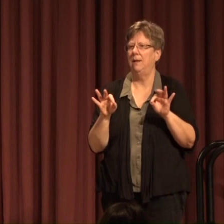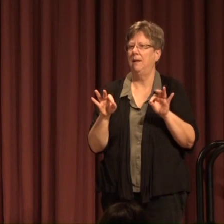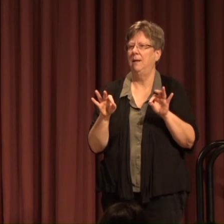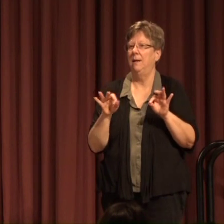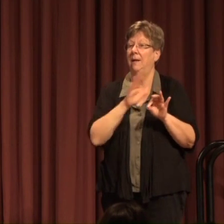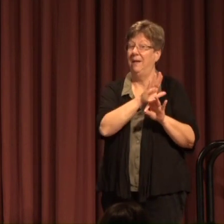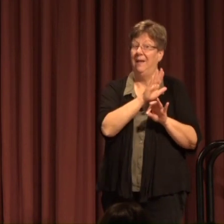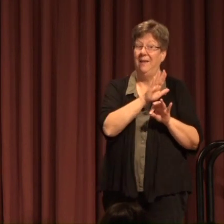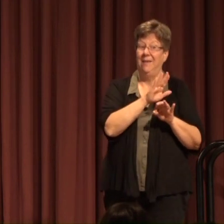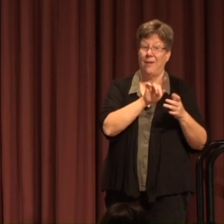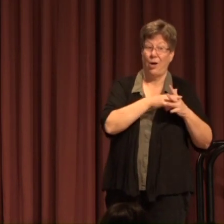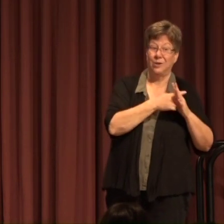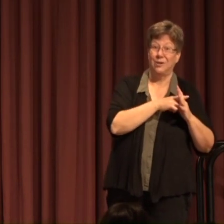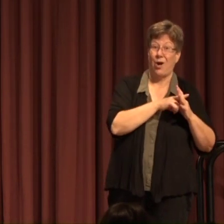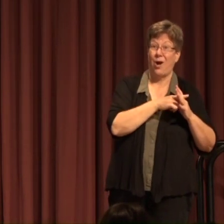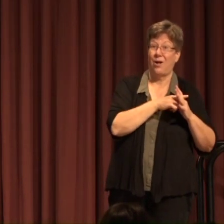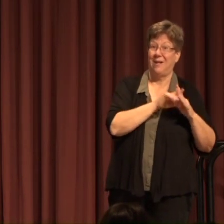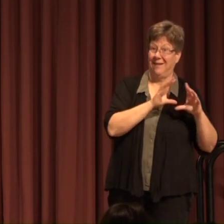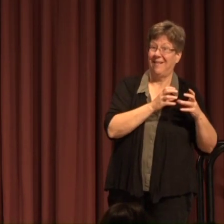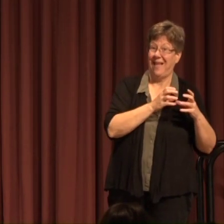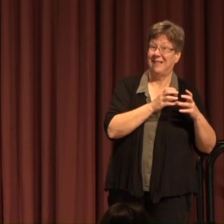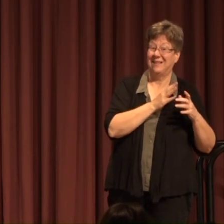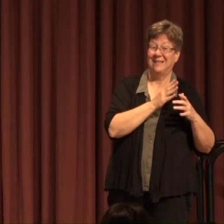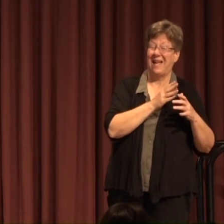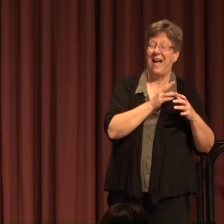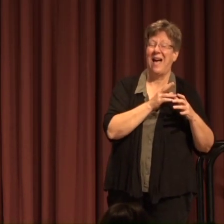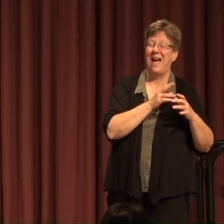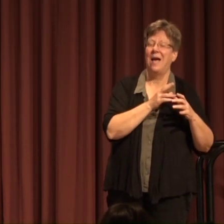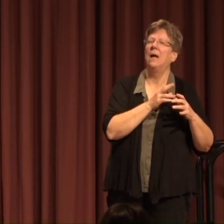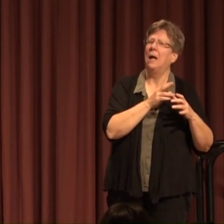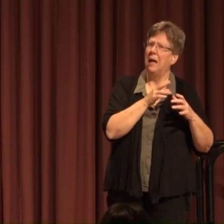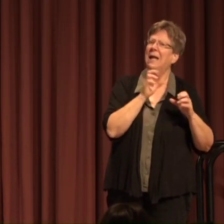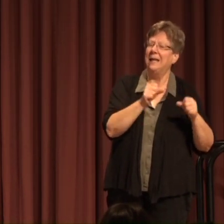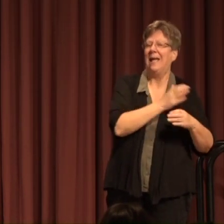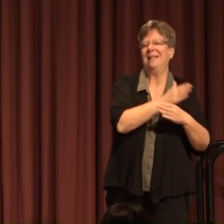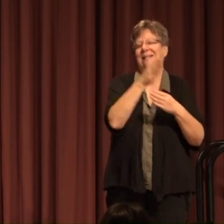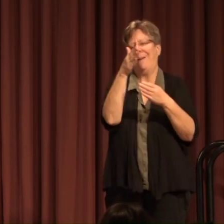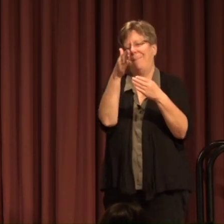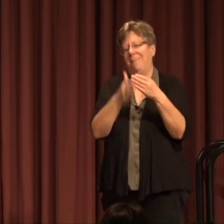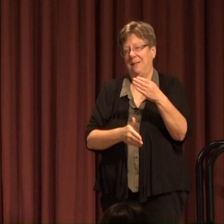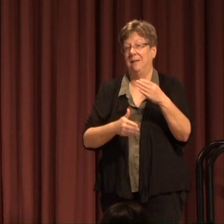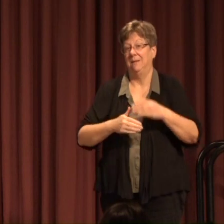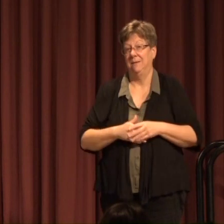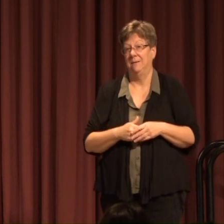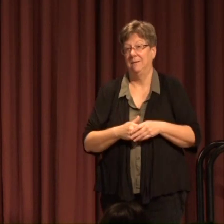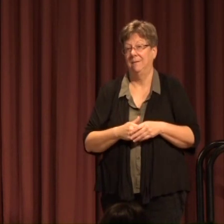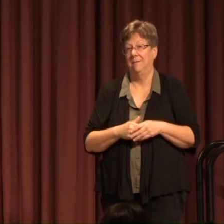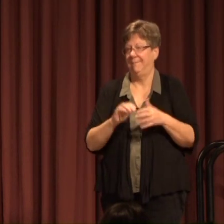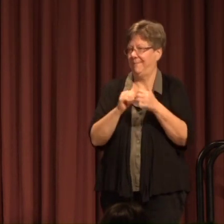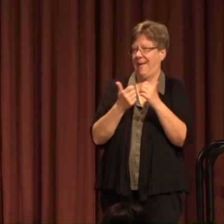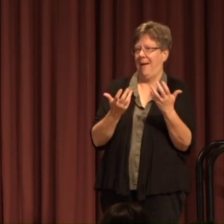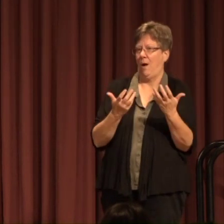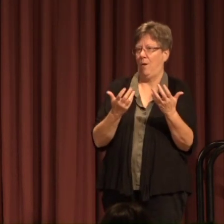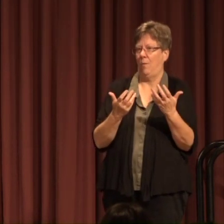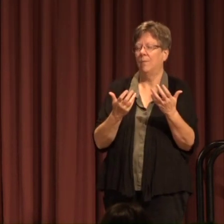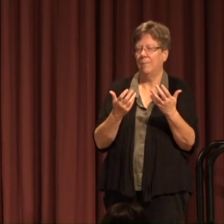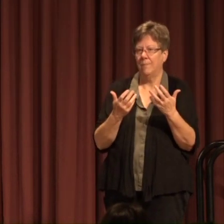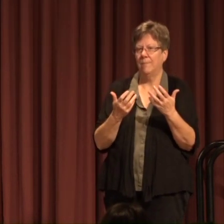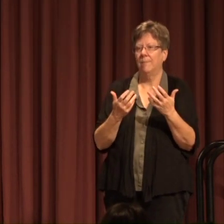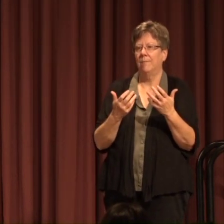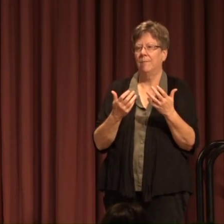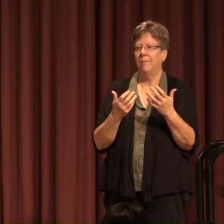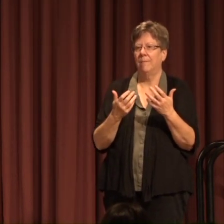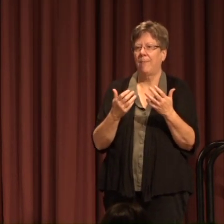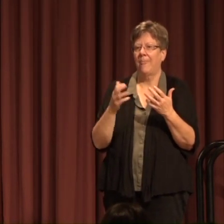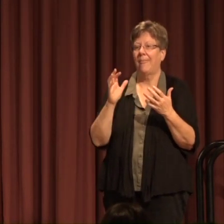investment Is capitalized upon To be completed Which reminds me of Complete